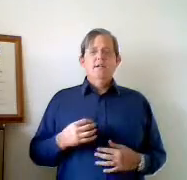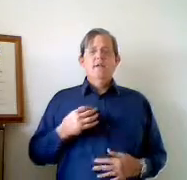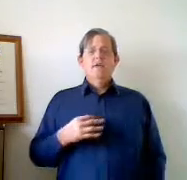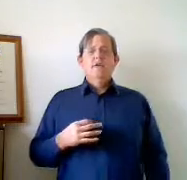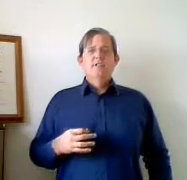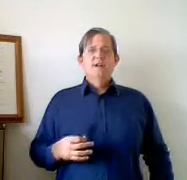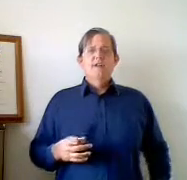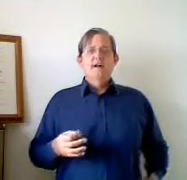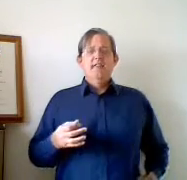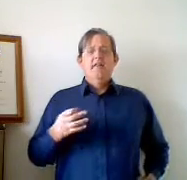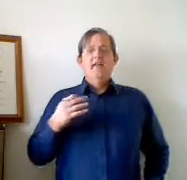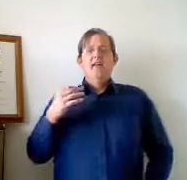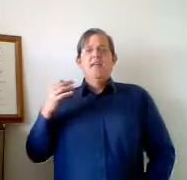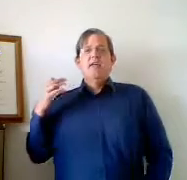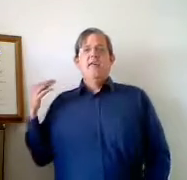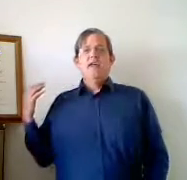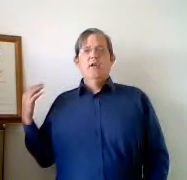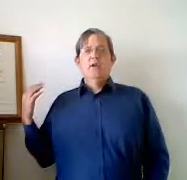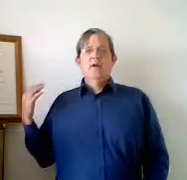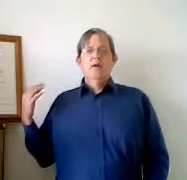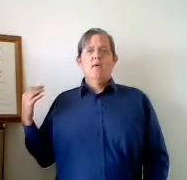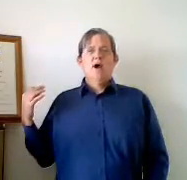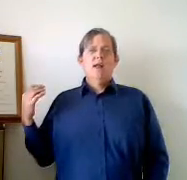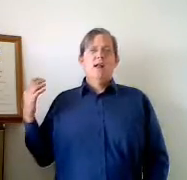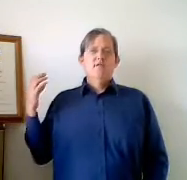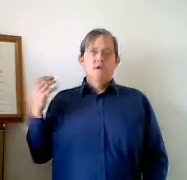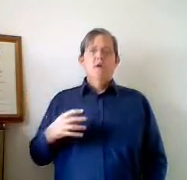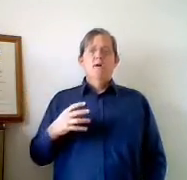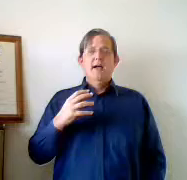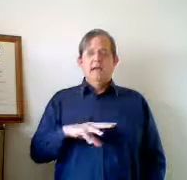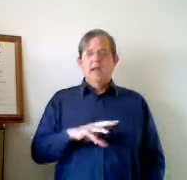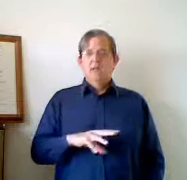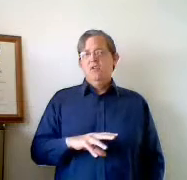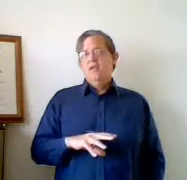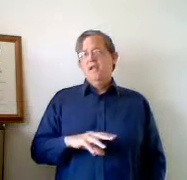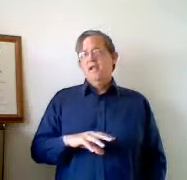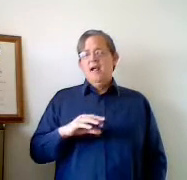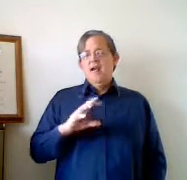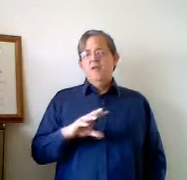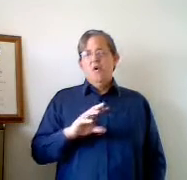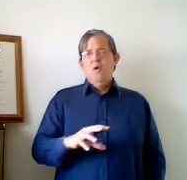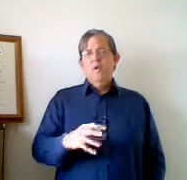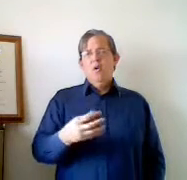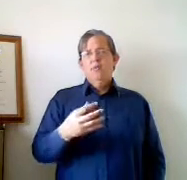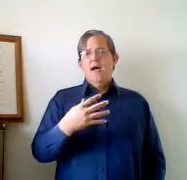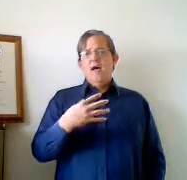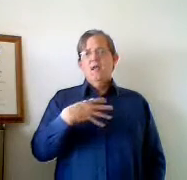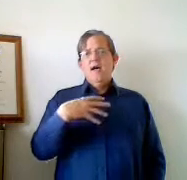am not so interested in the fact that they are looking for that product. I told them I can handle that. And then I told them that